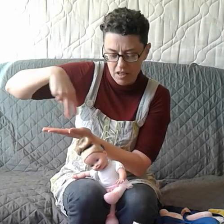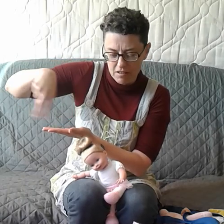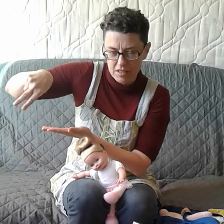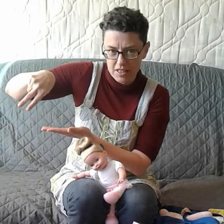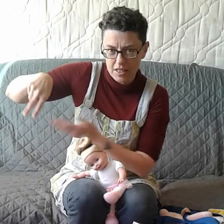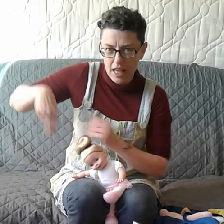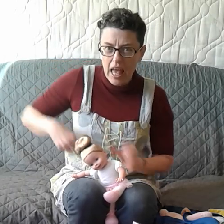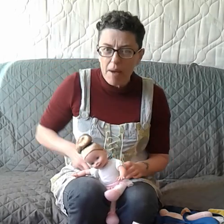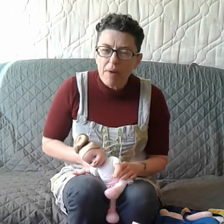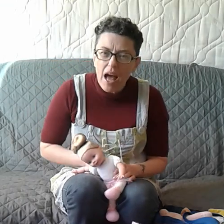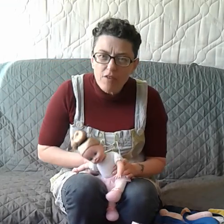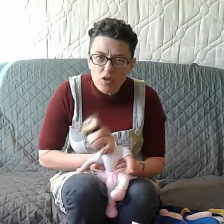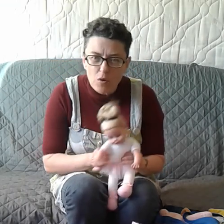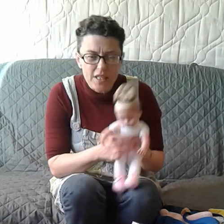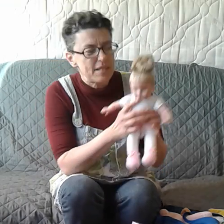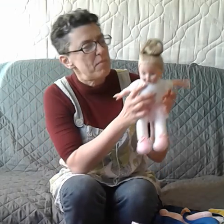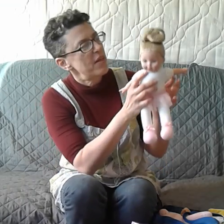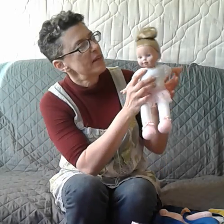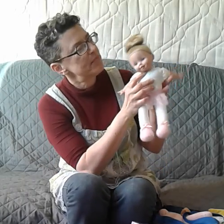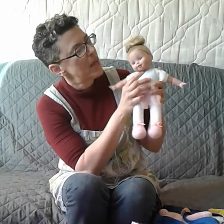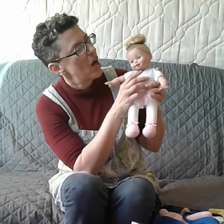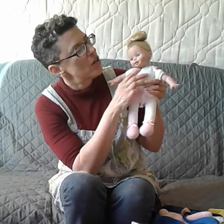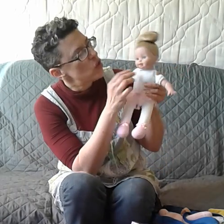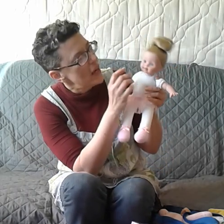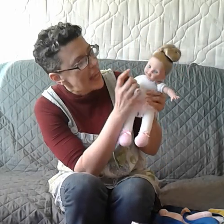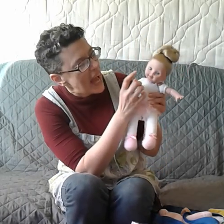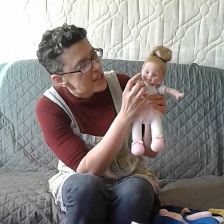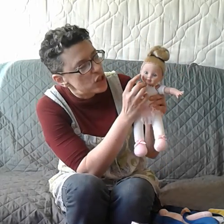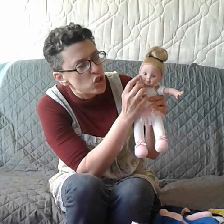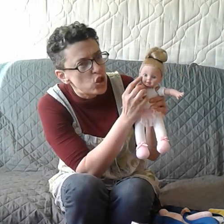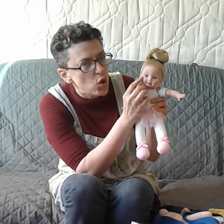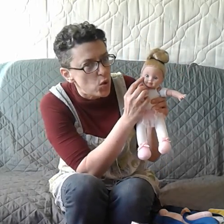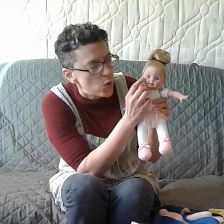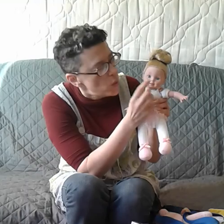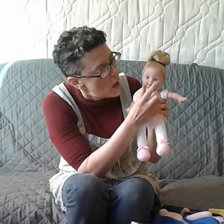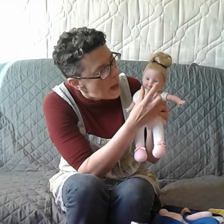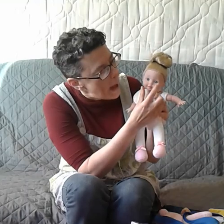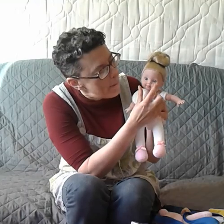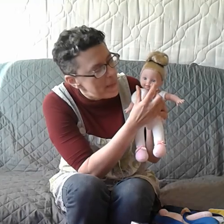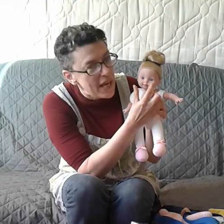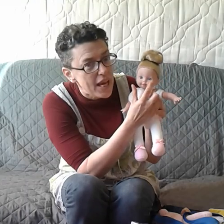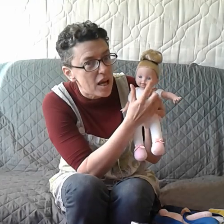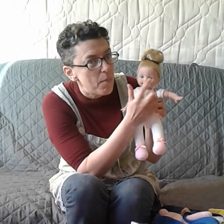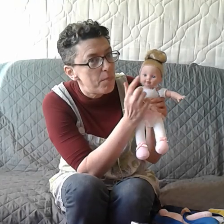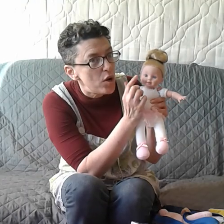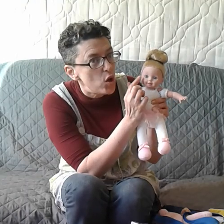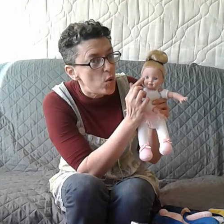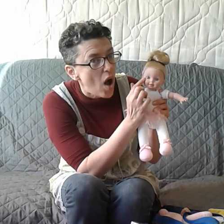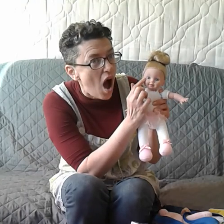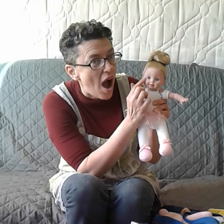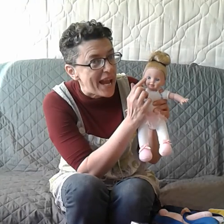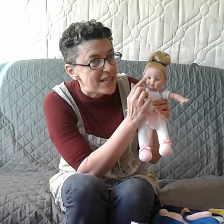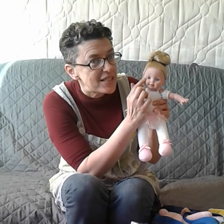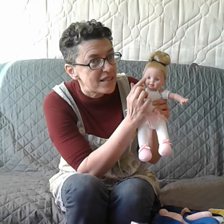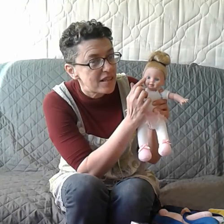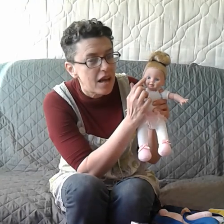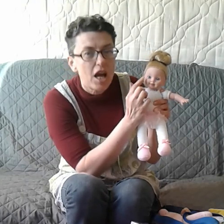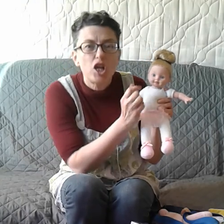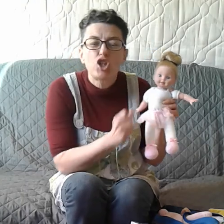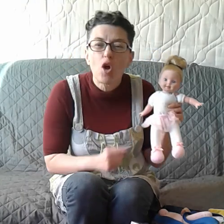dance. But have you noticed something? Dolly has two big blue eyes. Show